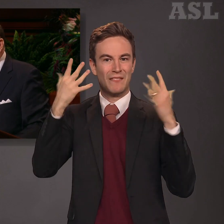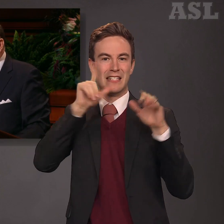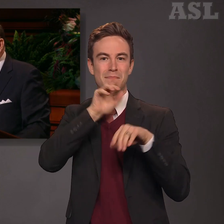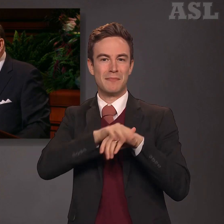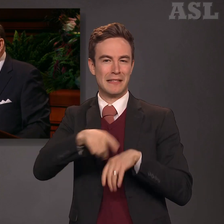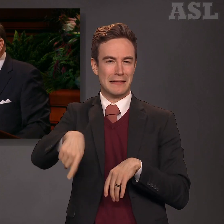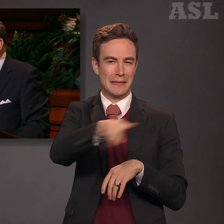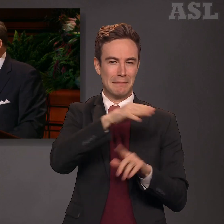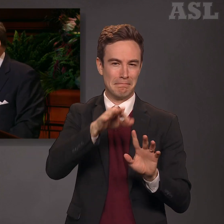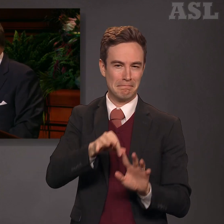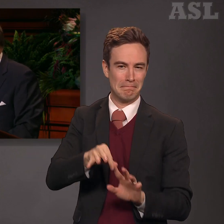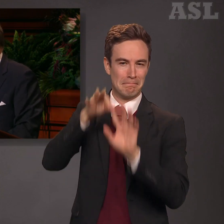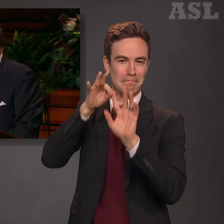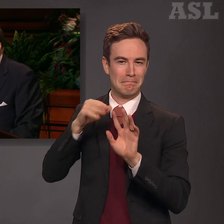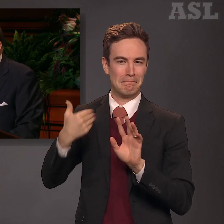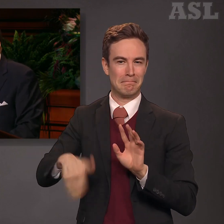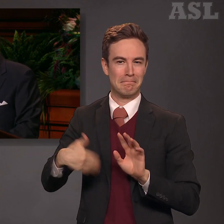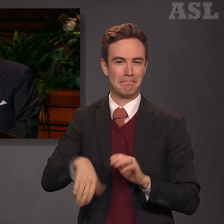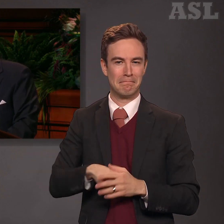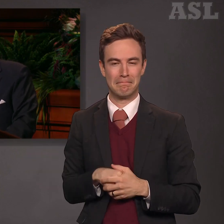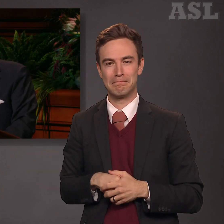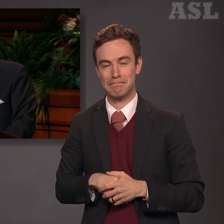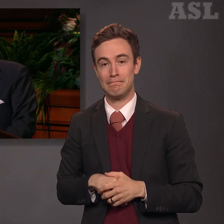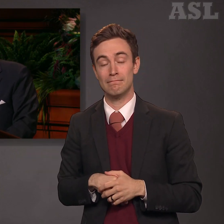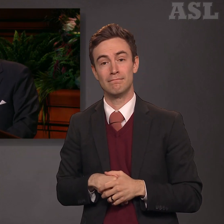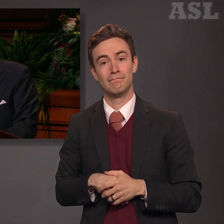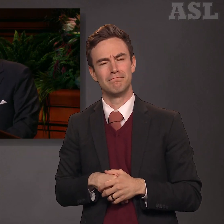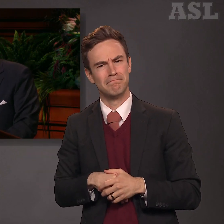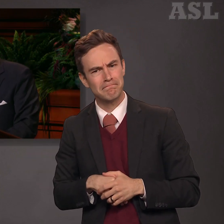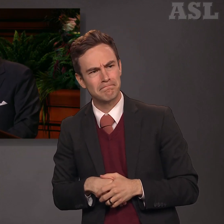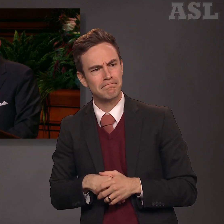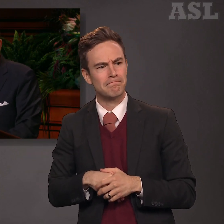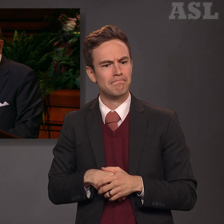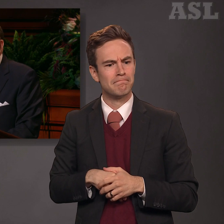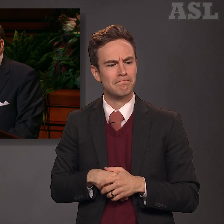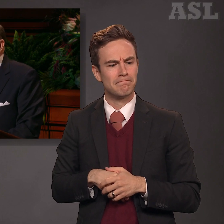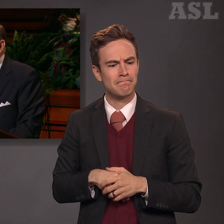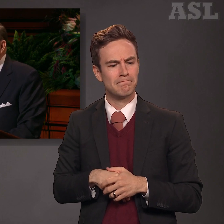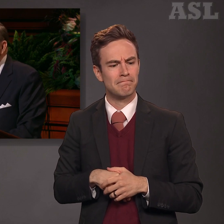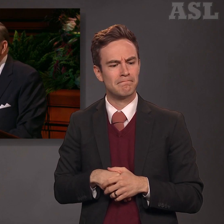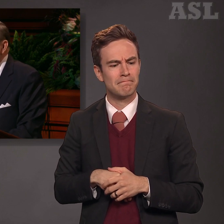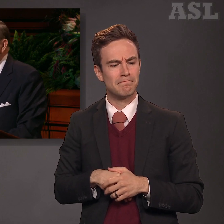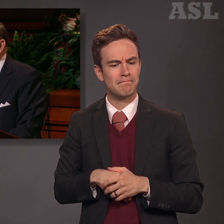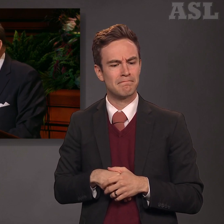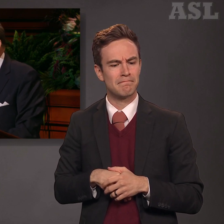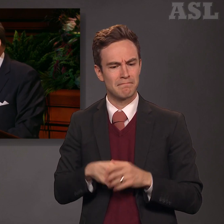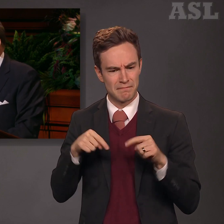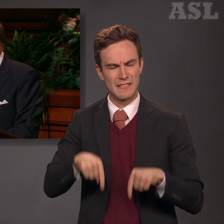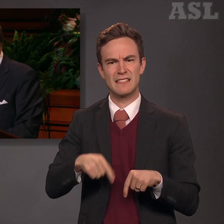Well, what is the key to this breakthrough in contented, happy living?